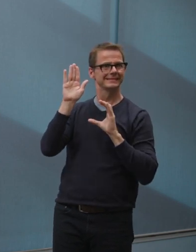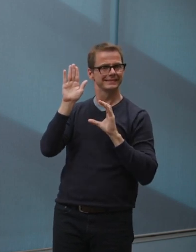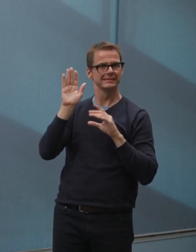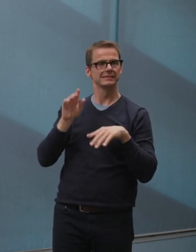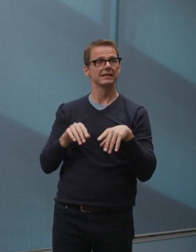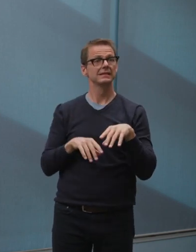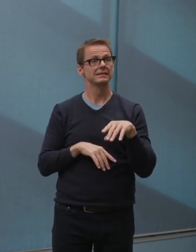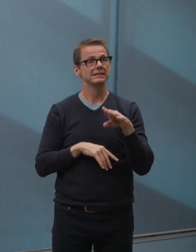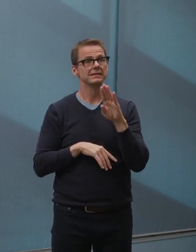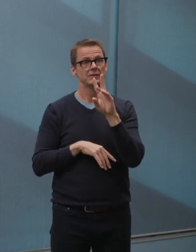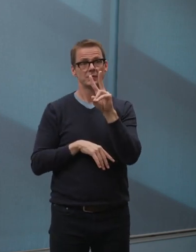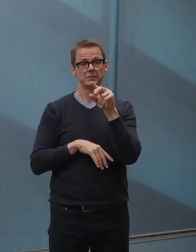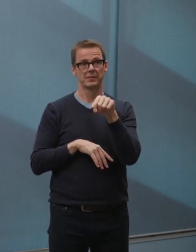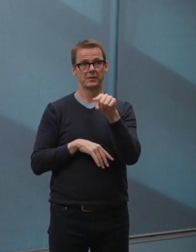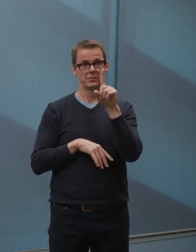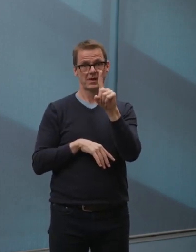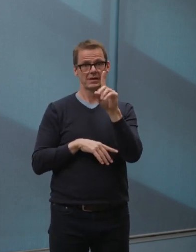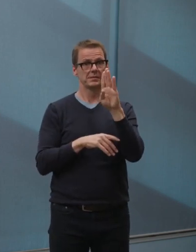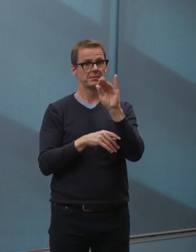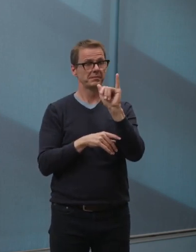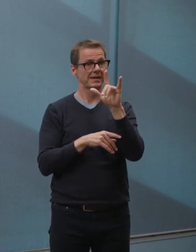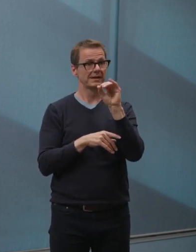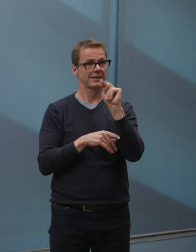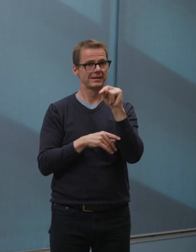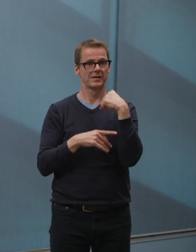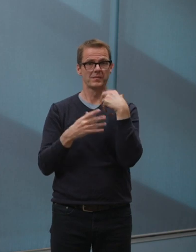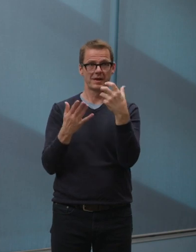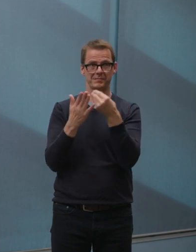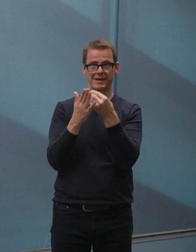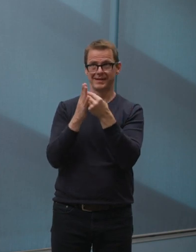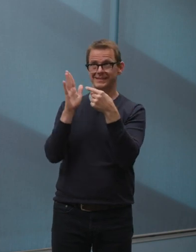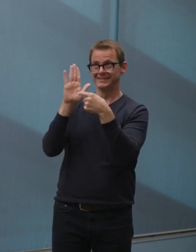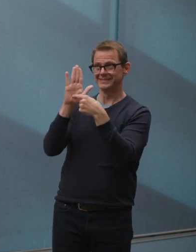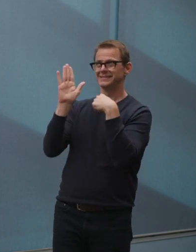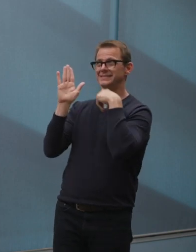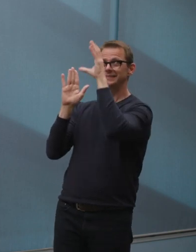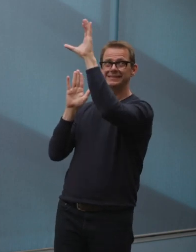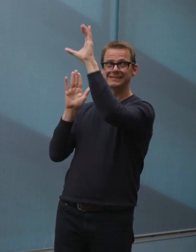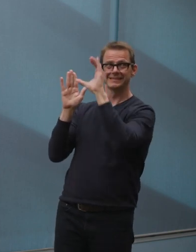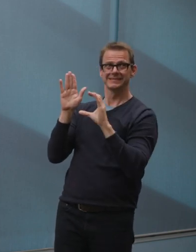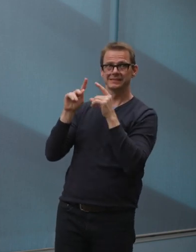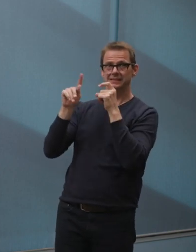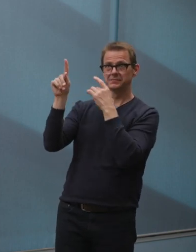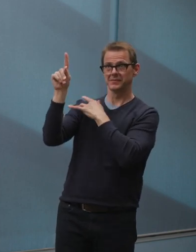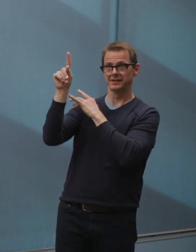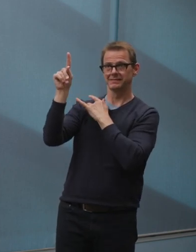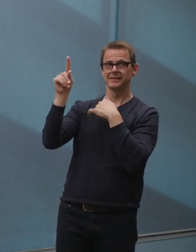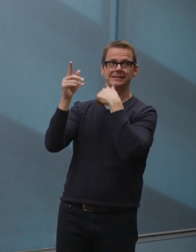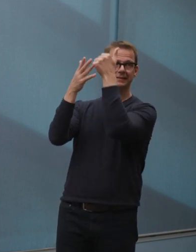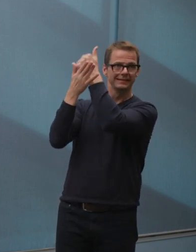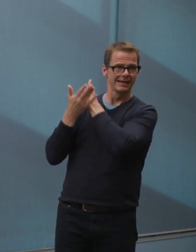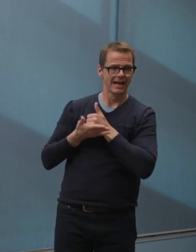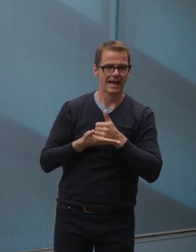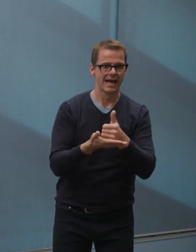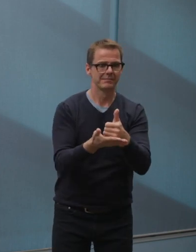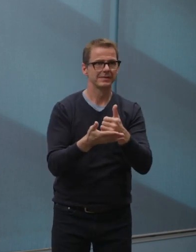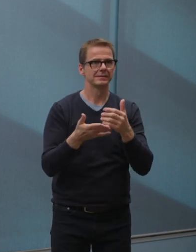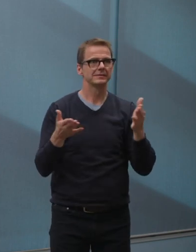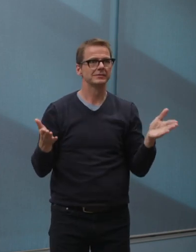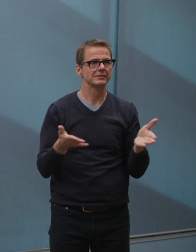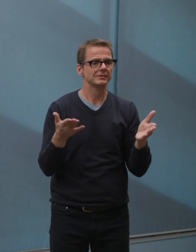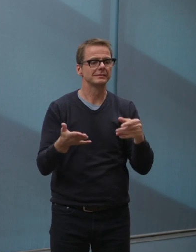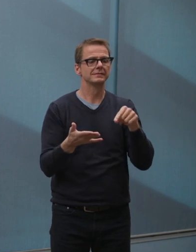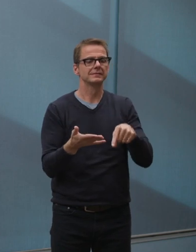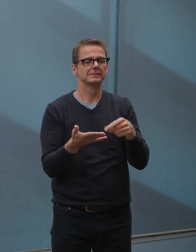we will see announcements soon from the Government of Alberta, and I hope it's enough to kickstart more job growth in the Edmonton metro